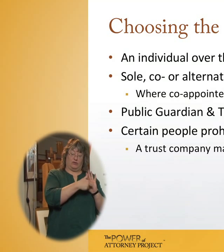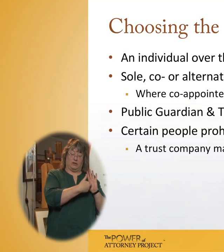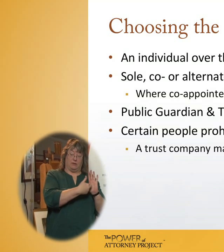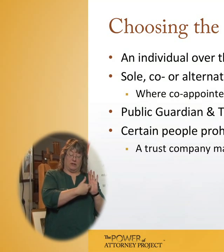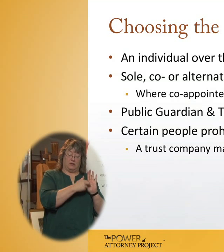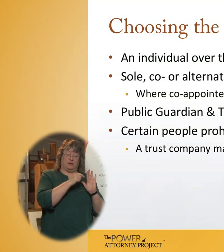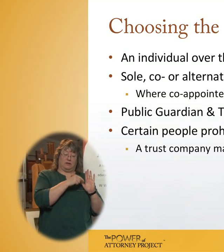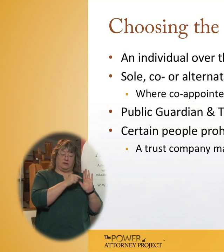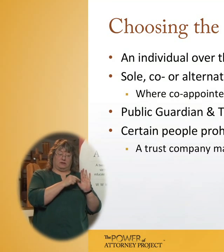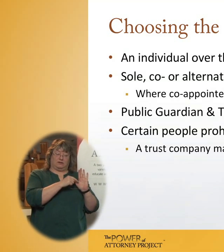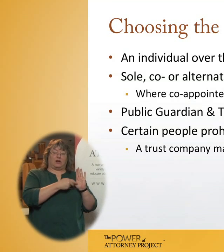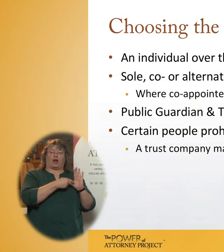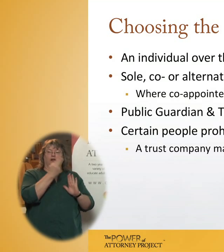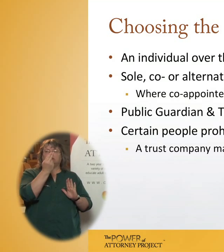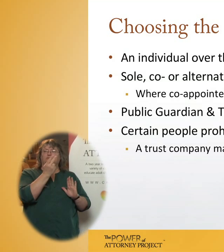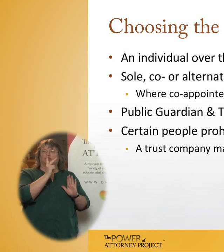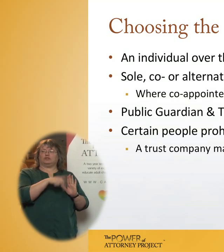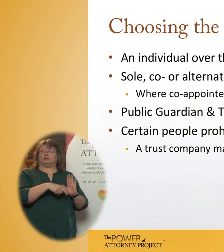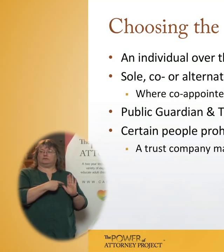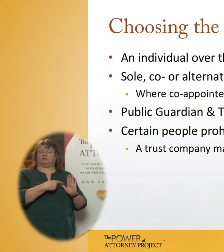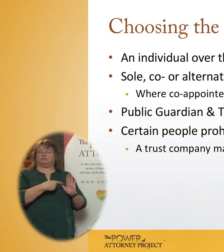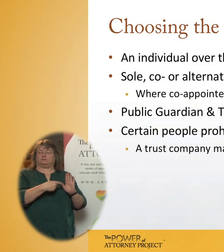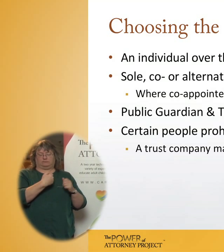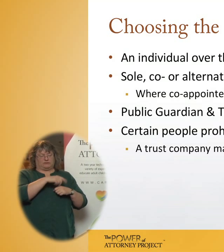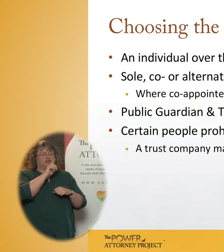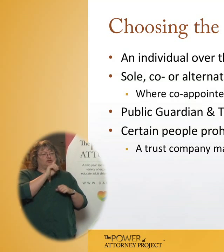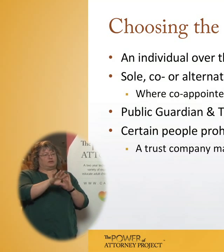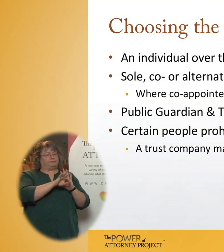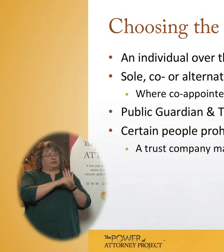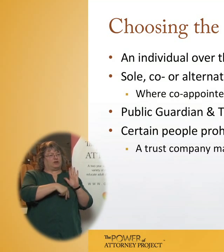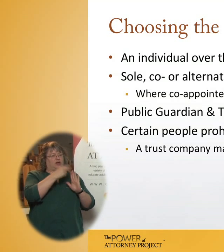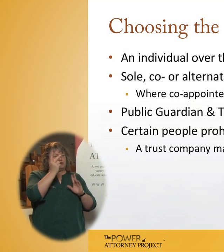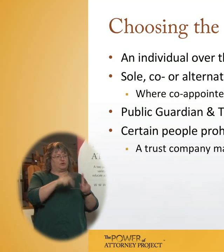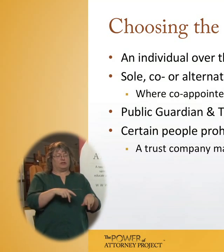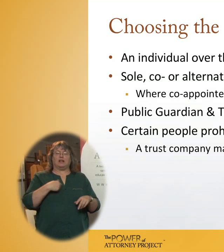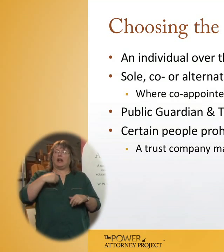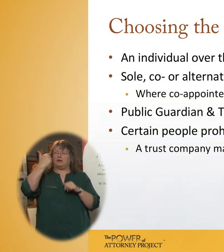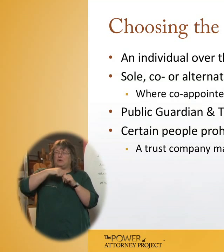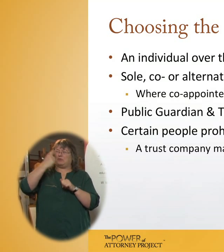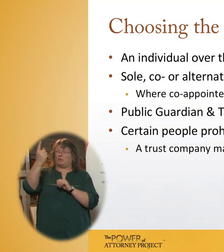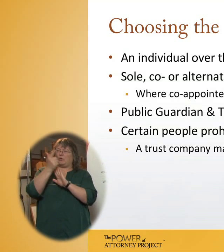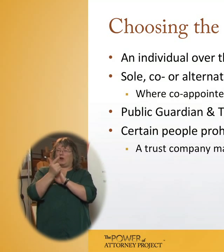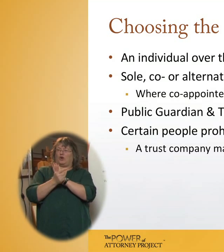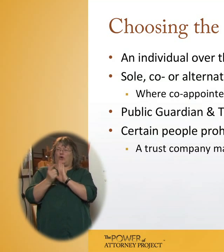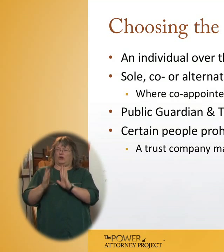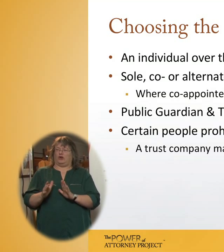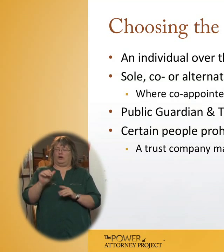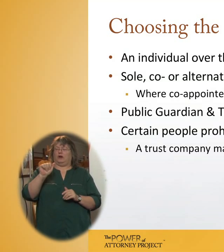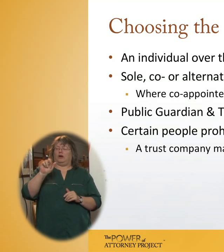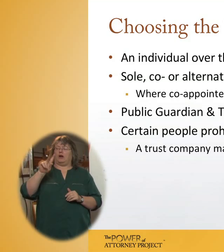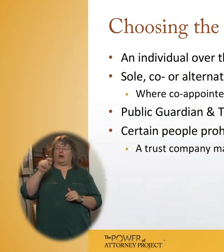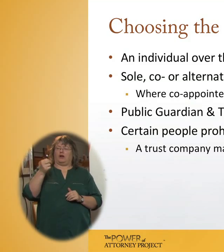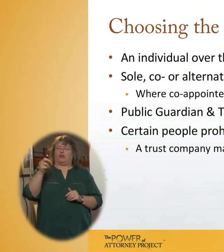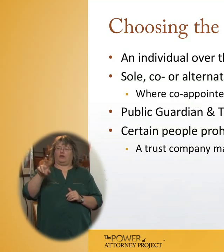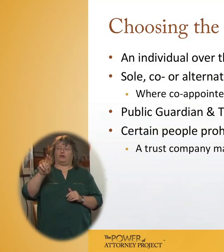is honesty. And I heard a lawyer, Arthur Fish, is one of the top lawyers in terms of incapacity planning in